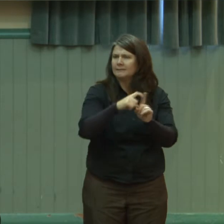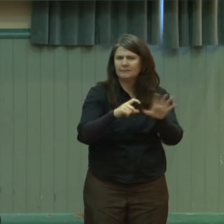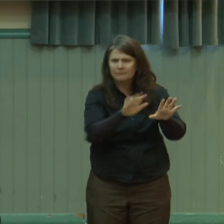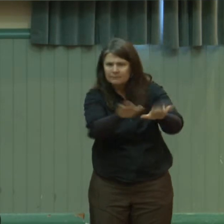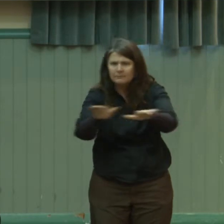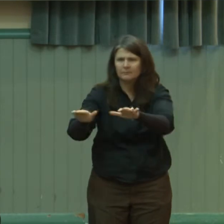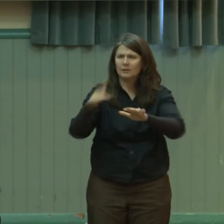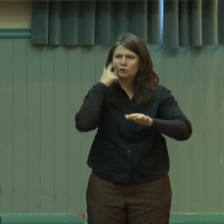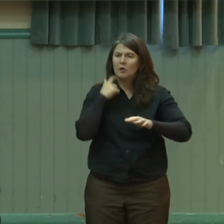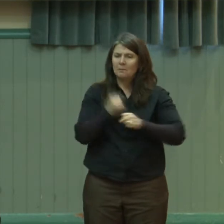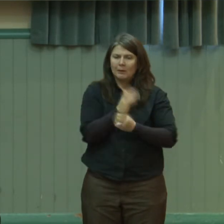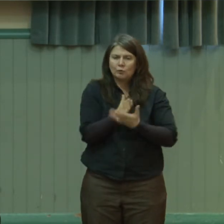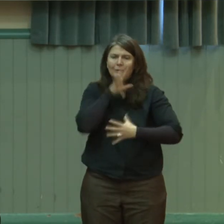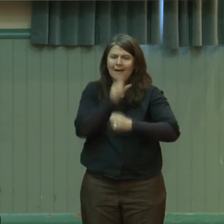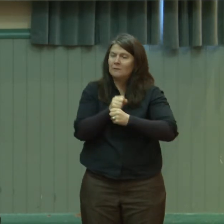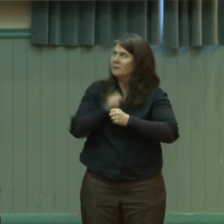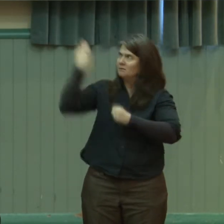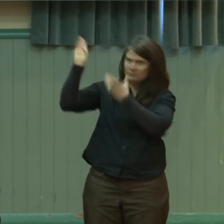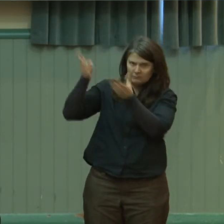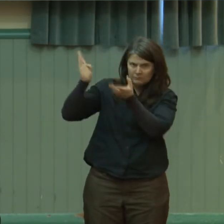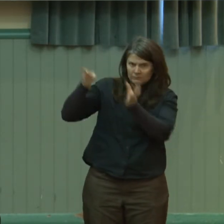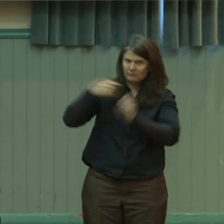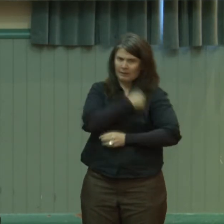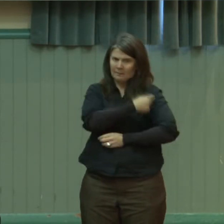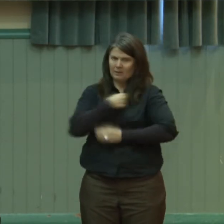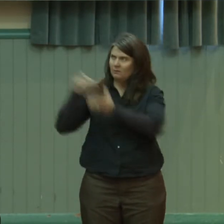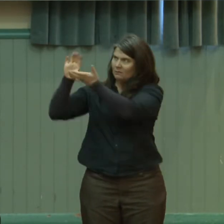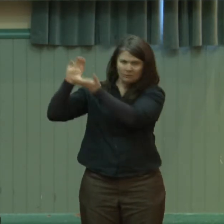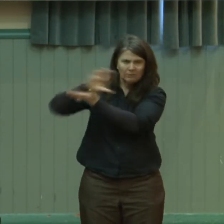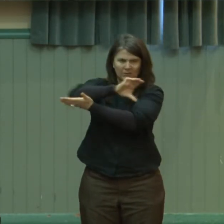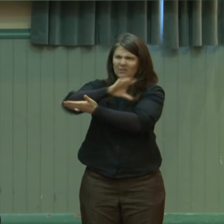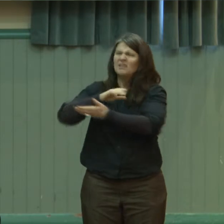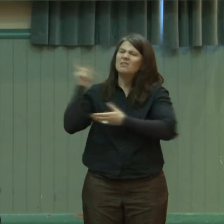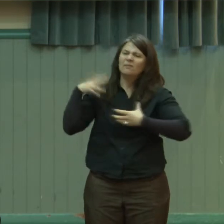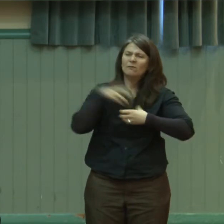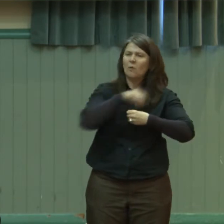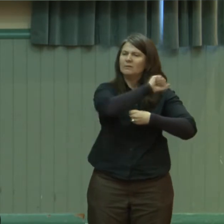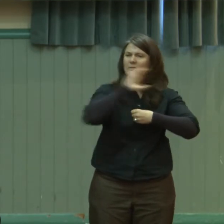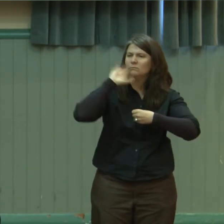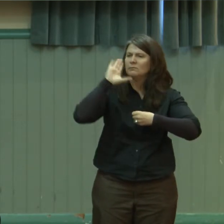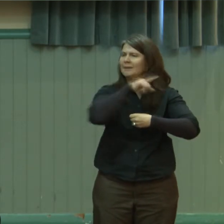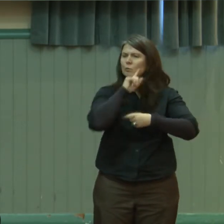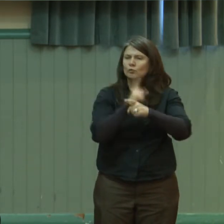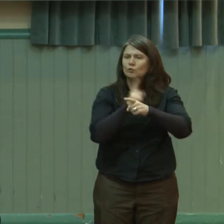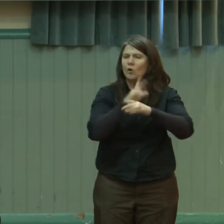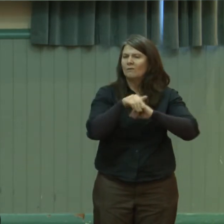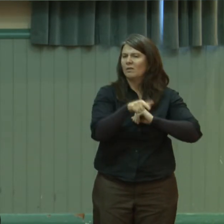to address it and make a commitment towards it. And that's part of his presentation. You'll talk about that because that's as important to us